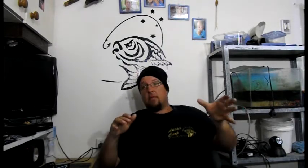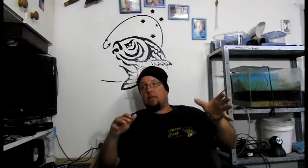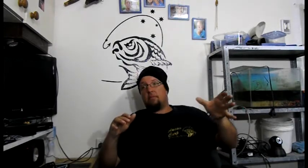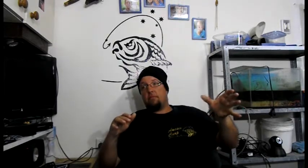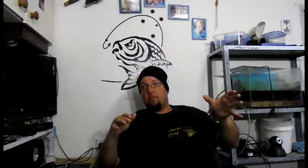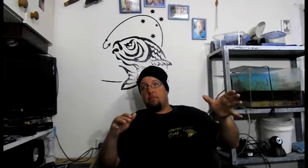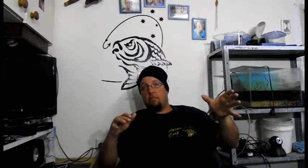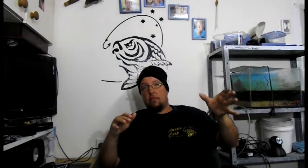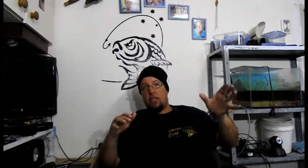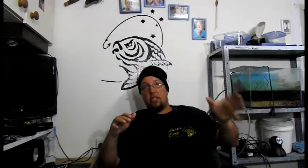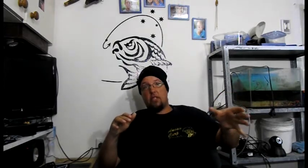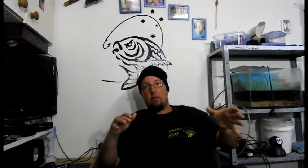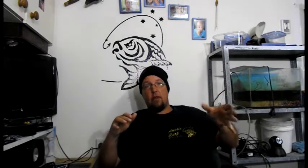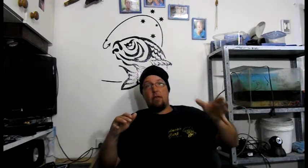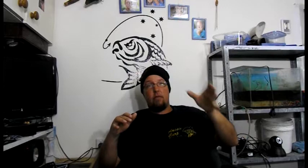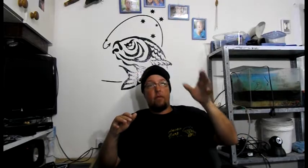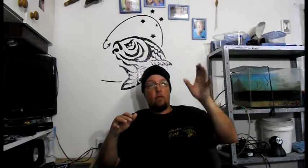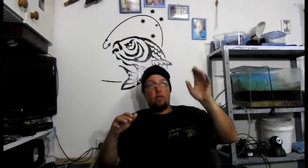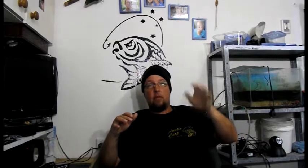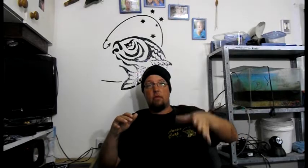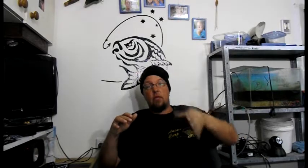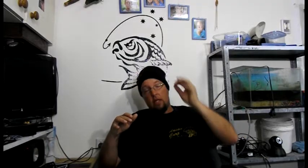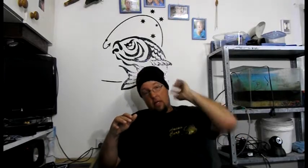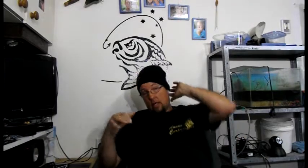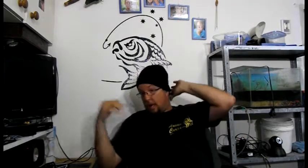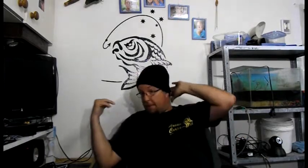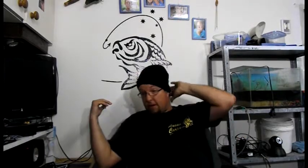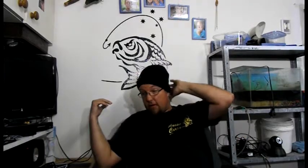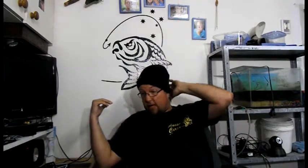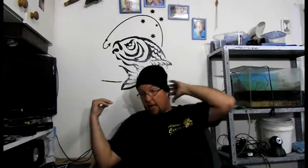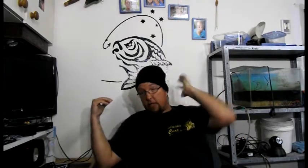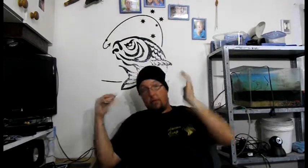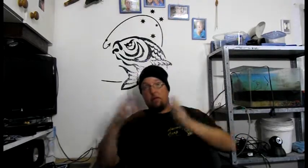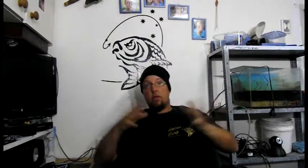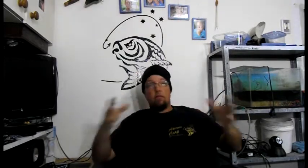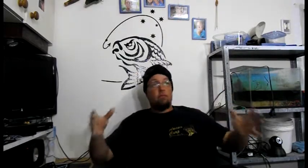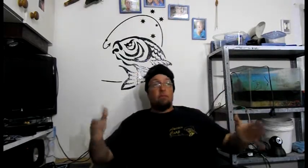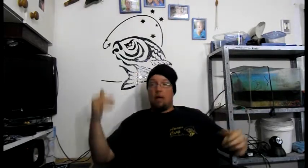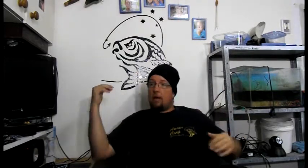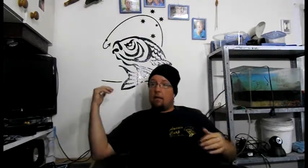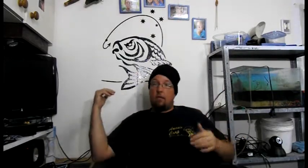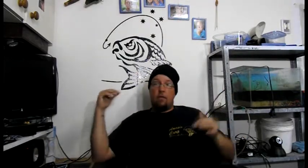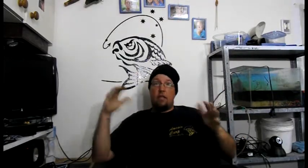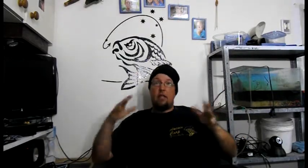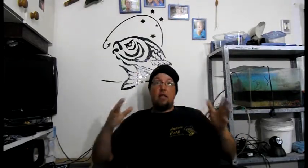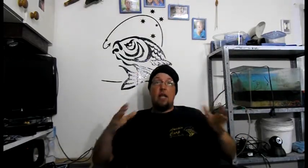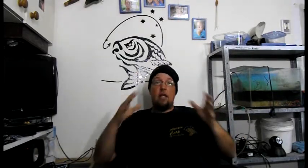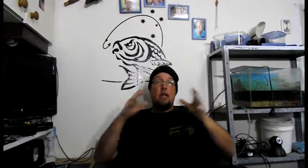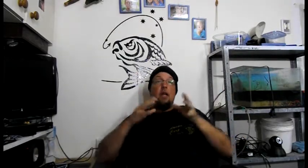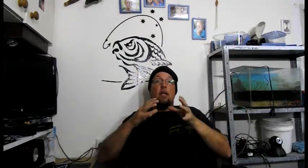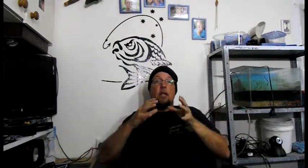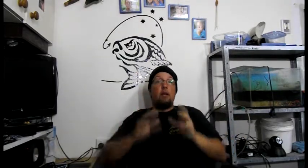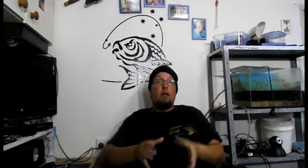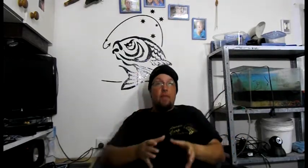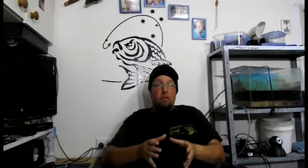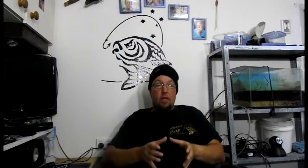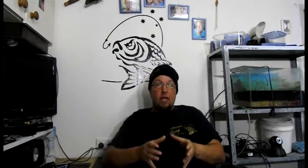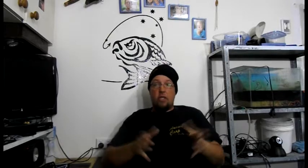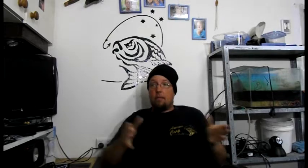such as the Murray River and apparently the Hunter River and things like that, there are very large numbers.